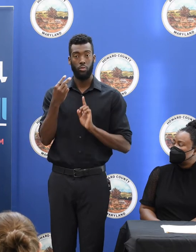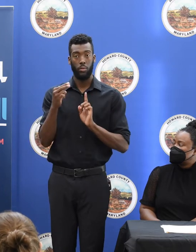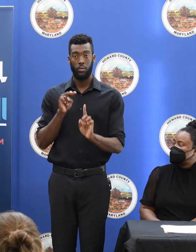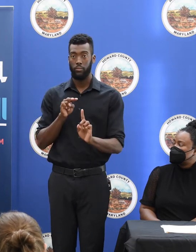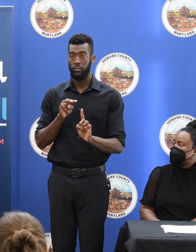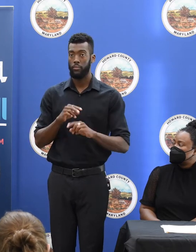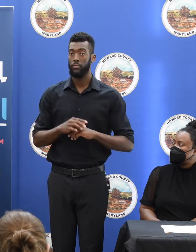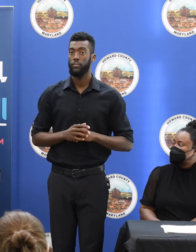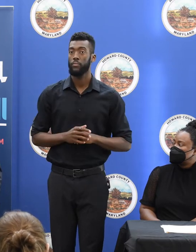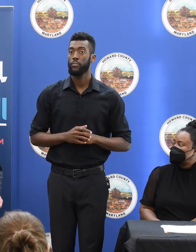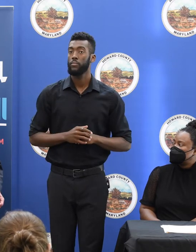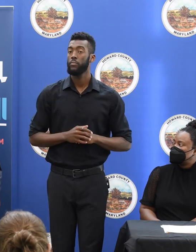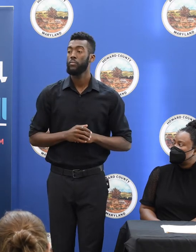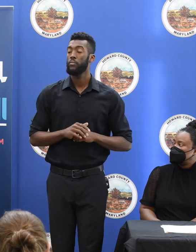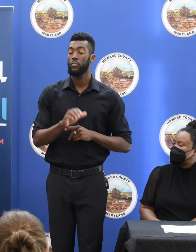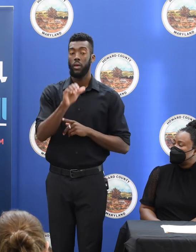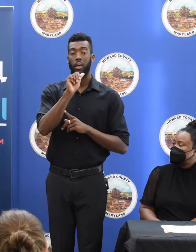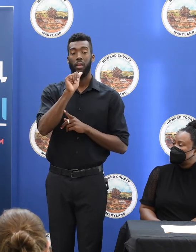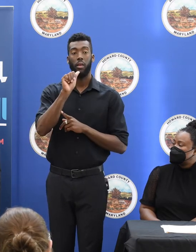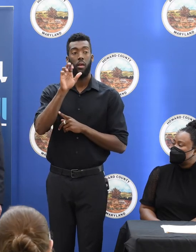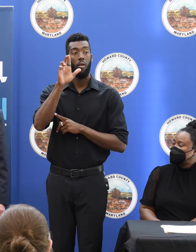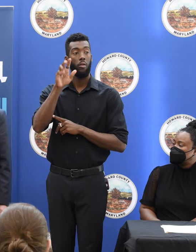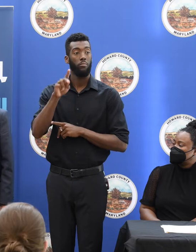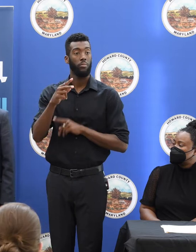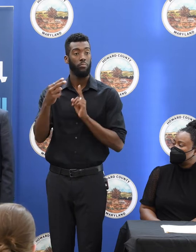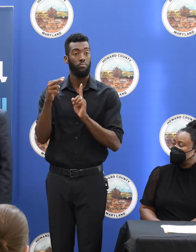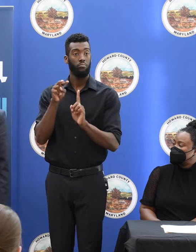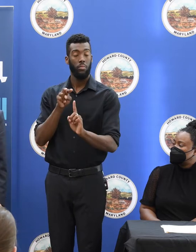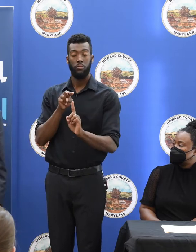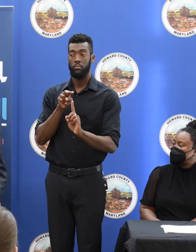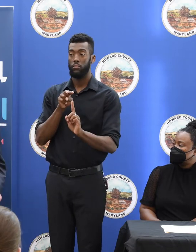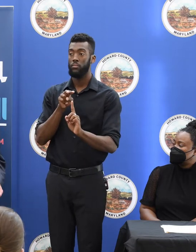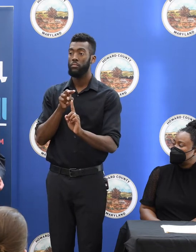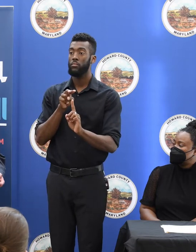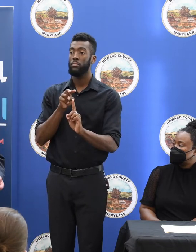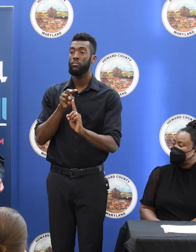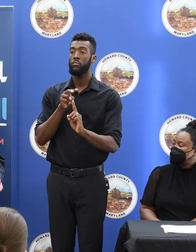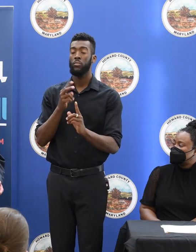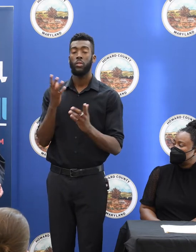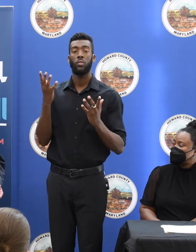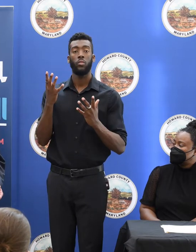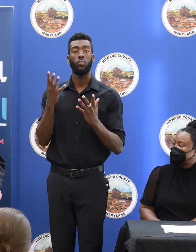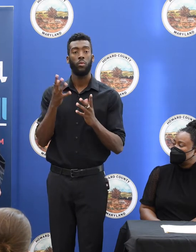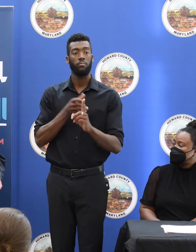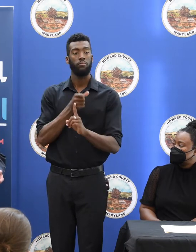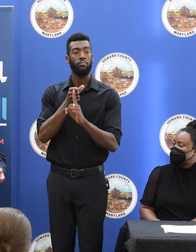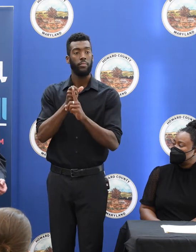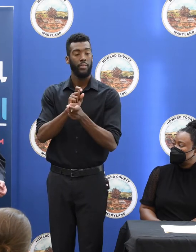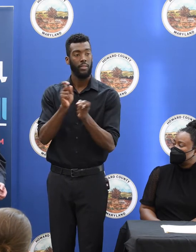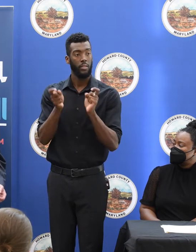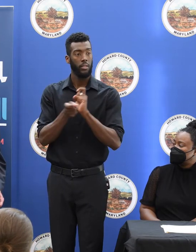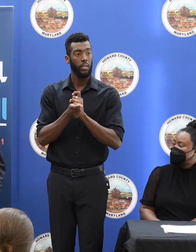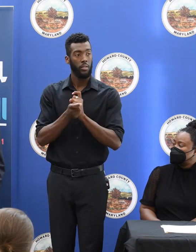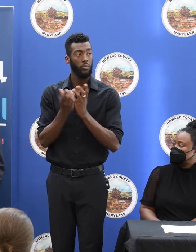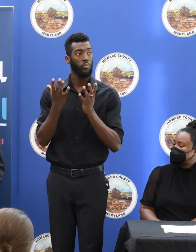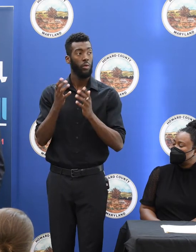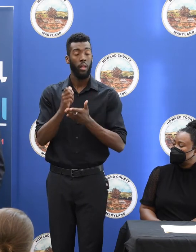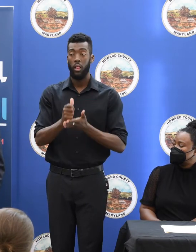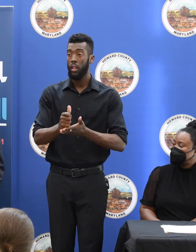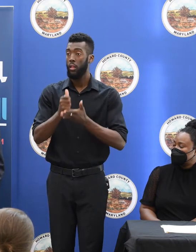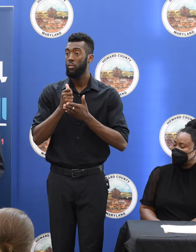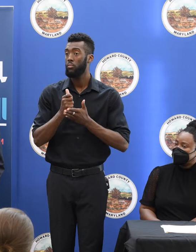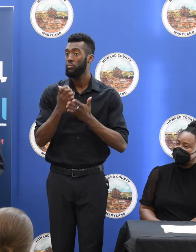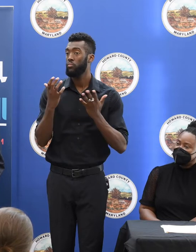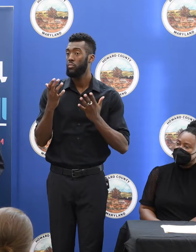be a part of. From AARP's standpoint, what's going to make changes, what's going to help us, is